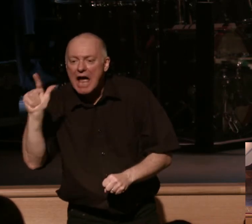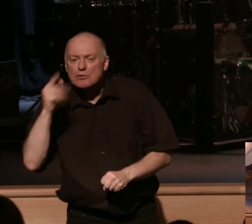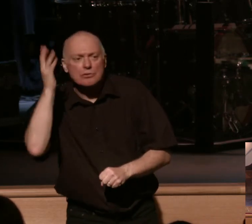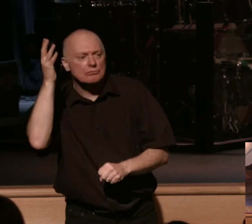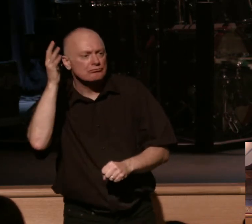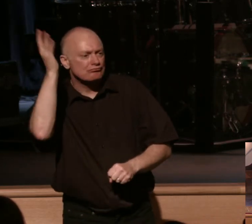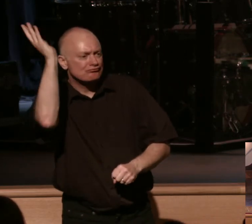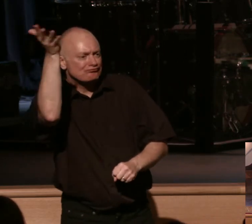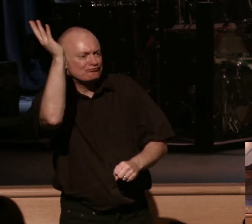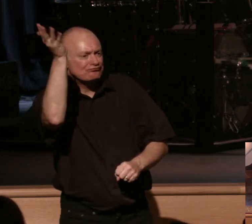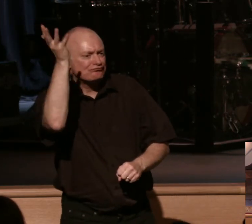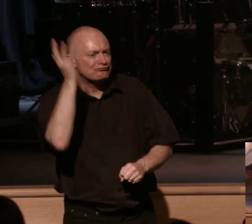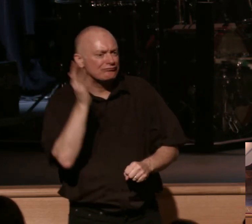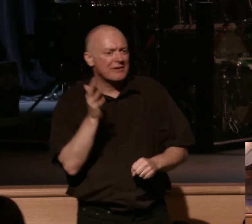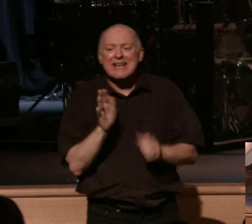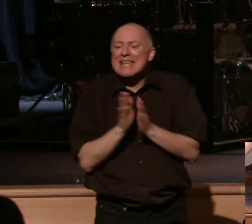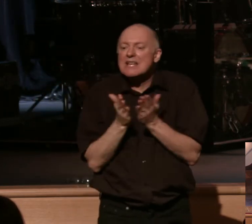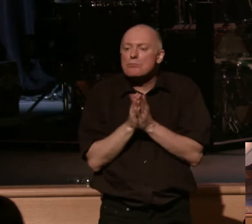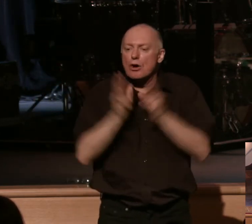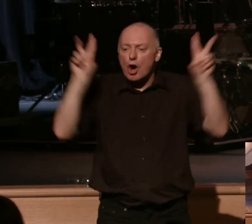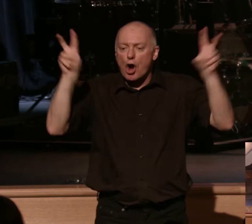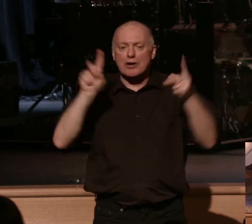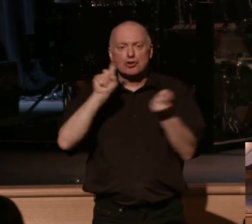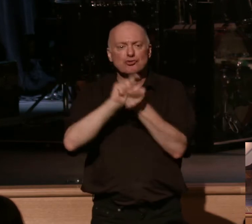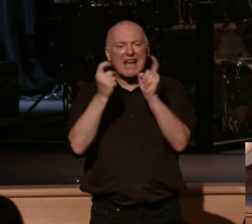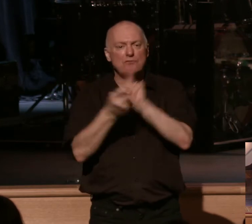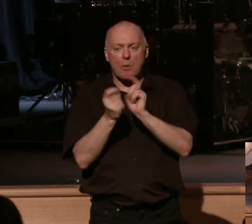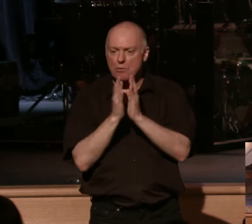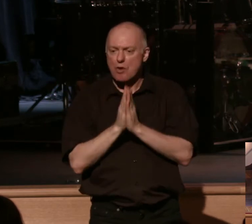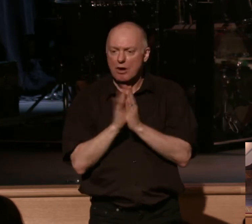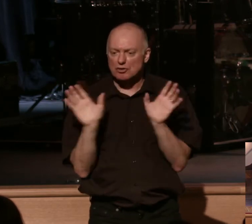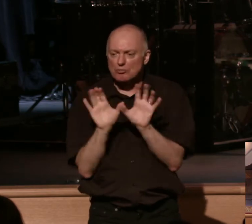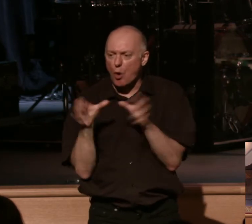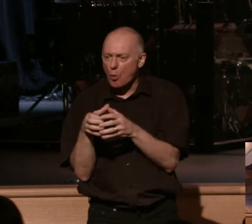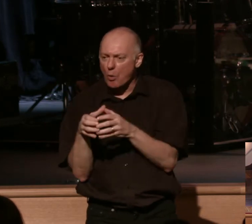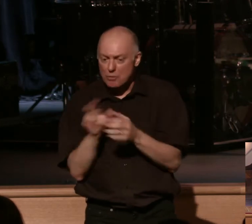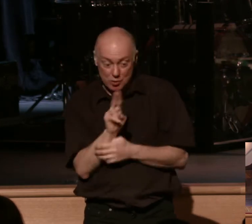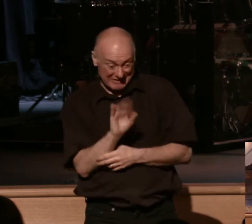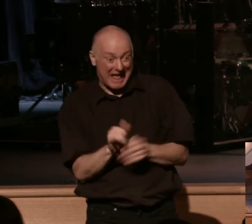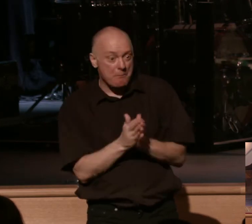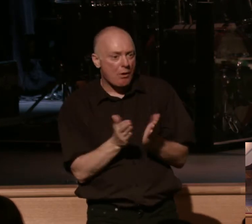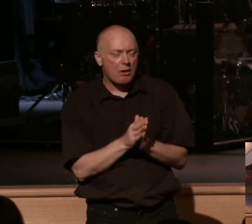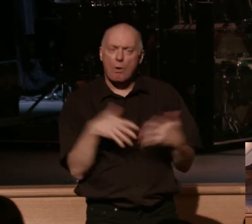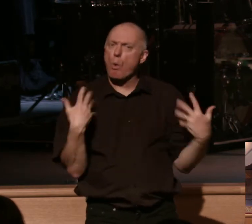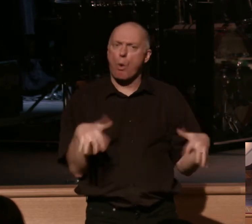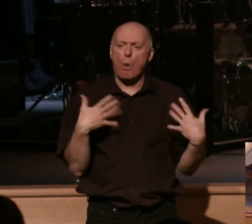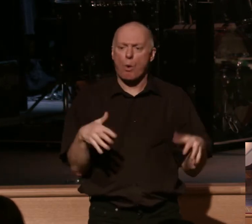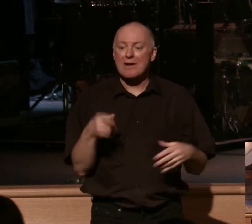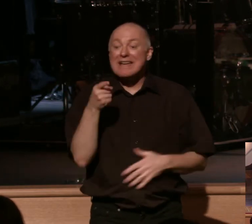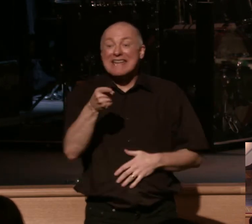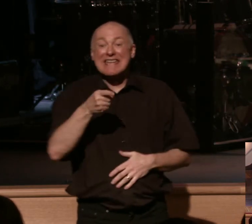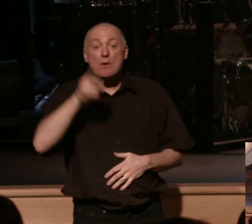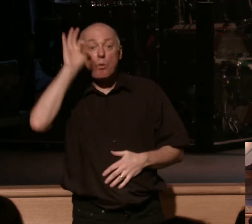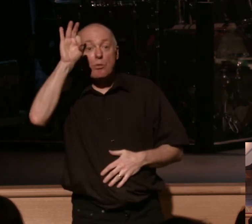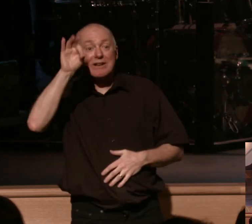We've gone through his book, Transforming Prayer, as small groups, really being used of God. He's got a live webcast next Saturday.